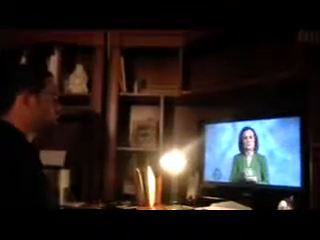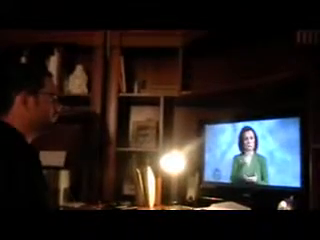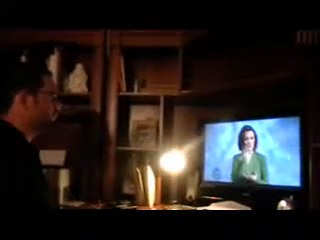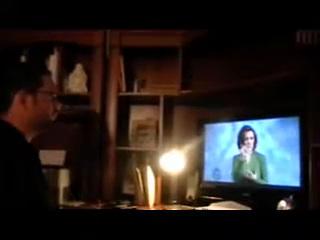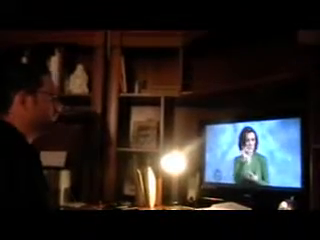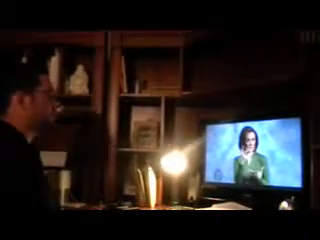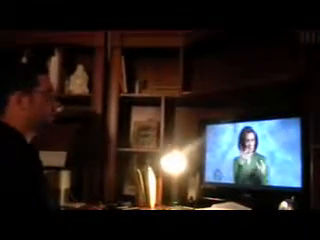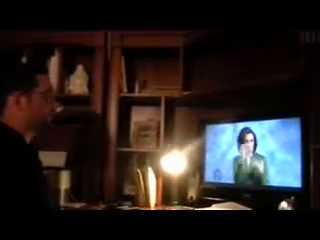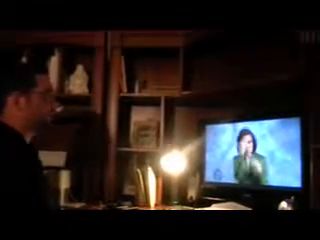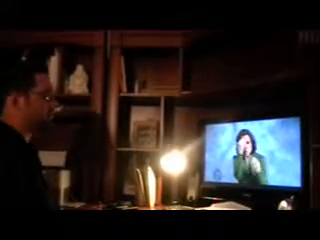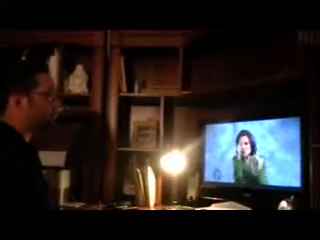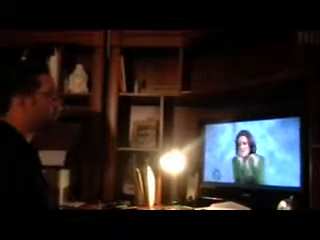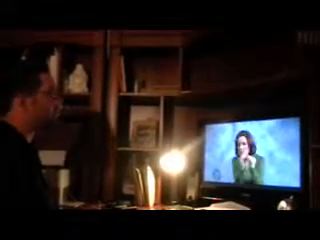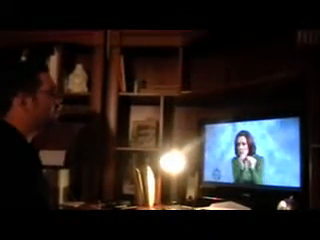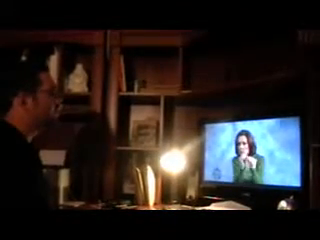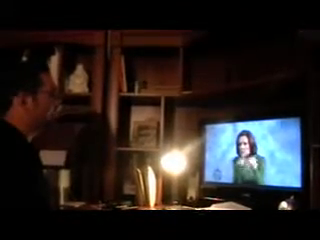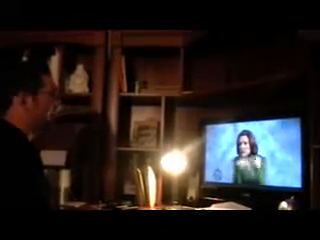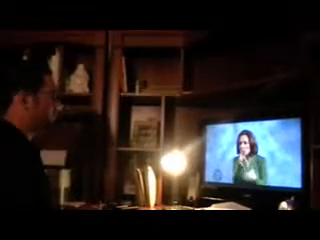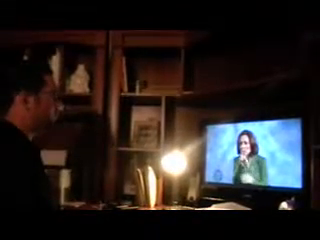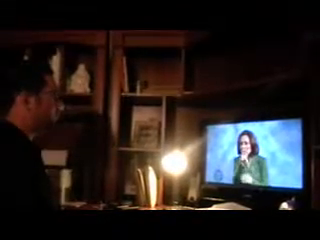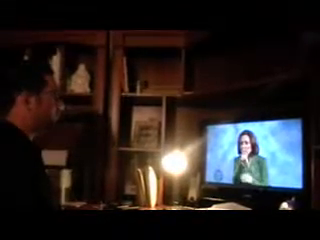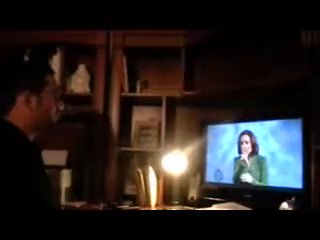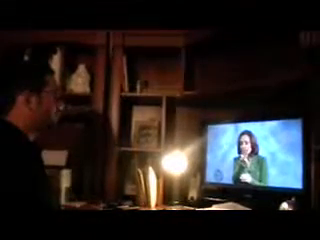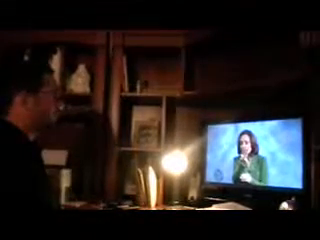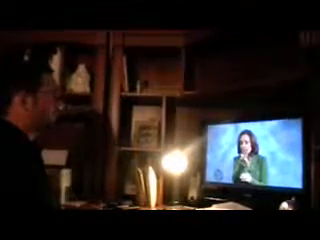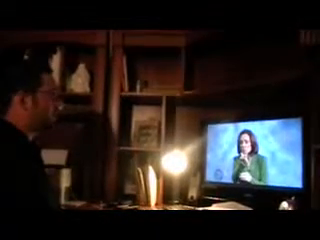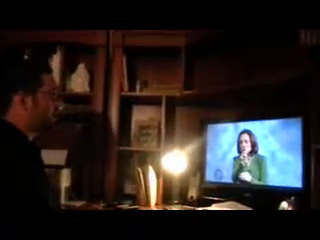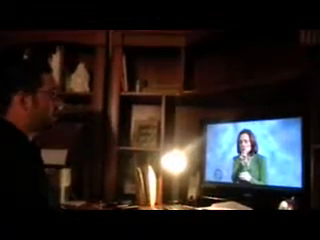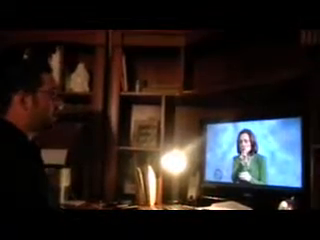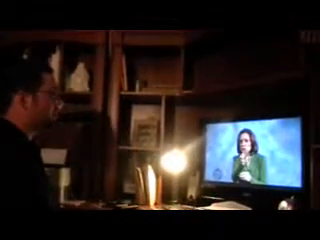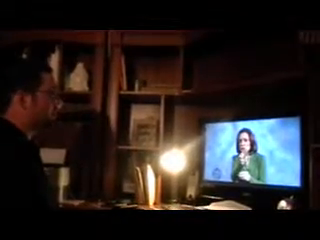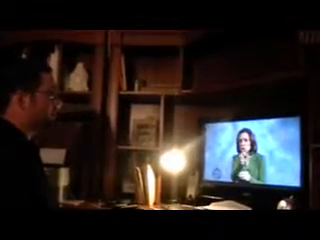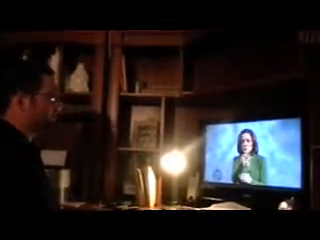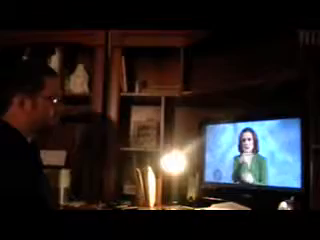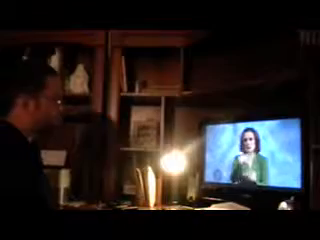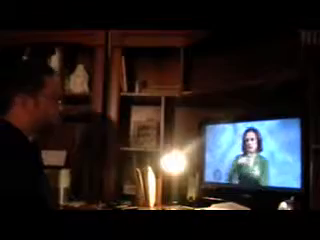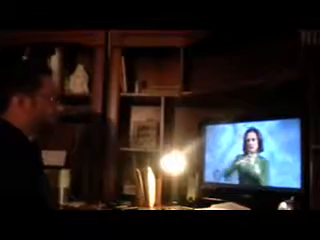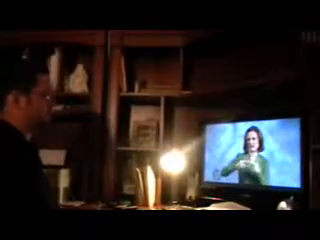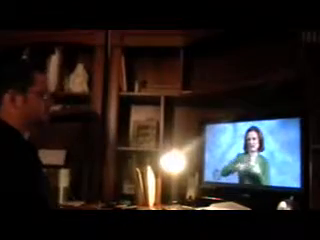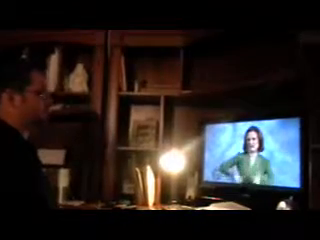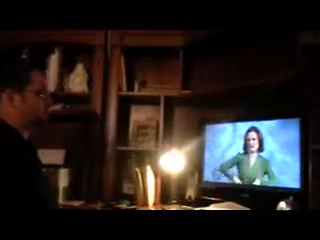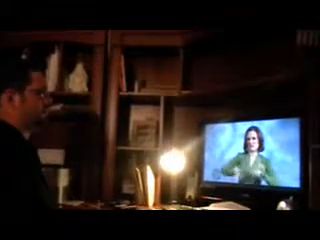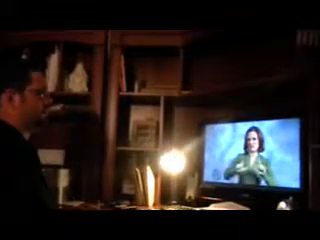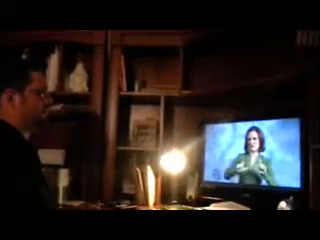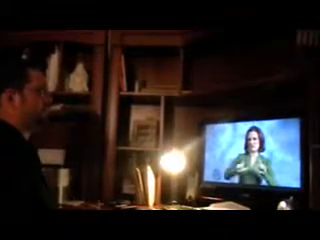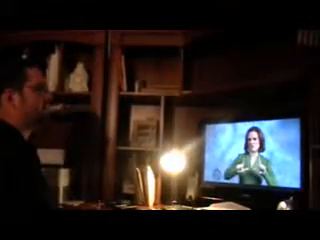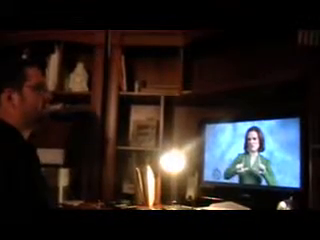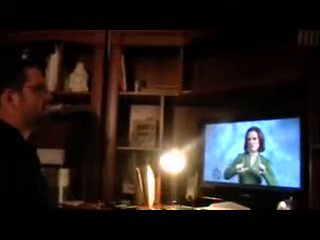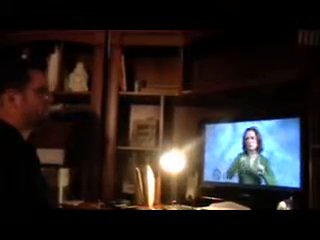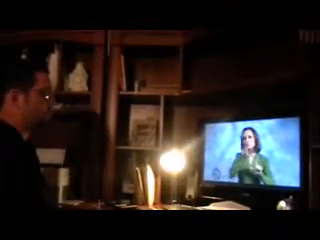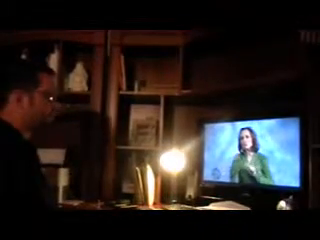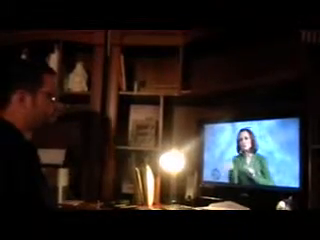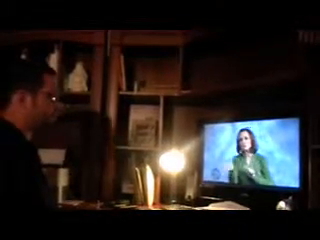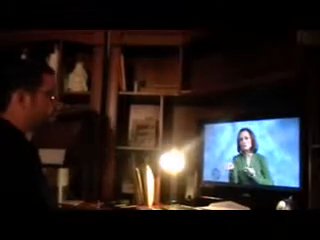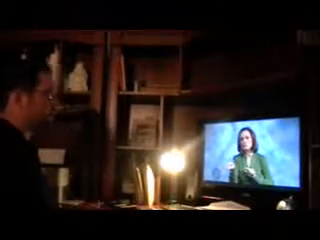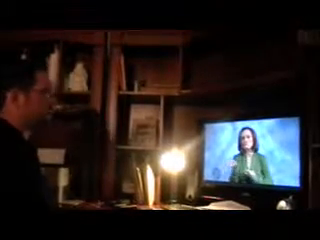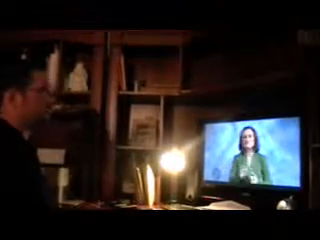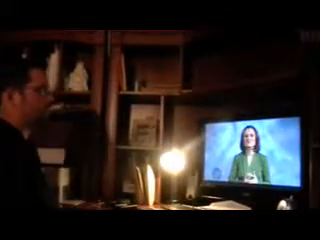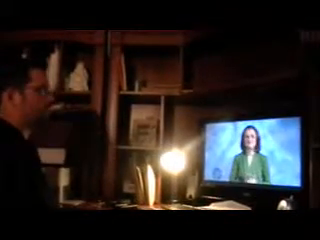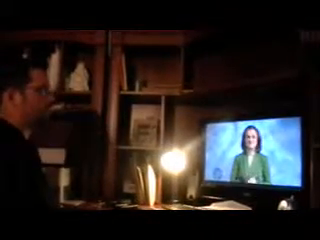what we're trying to propose. If you want to know more about the VRS rates, I've got a second, we have a second vlog you can